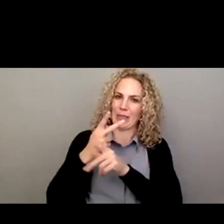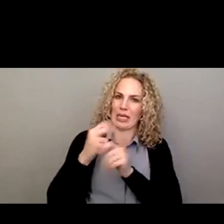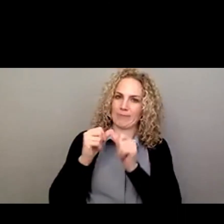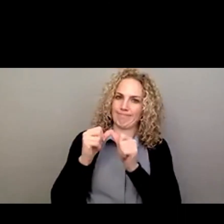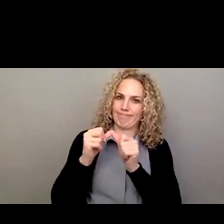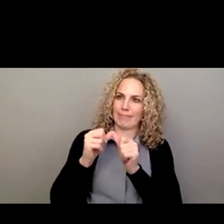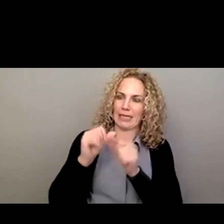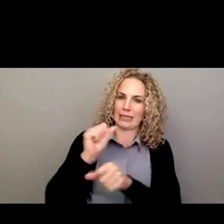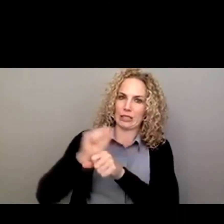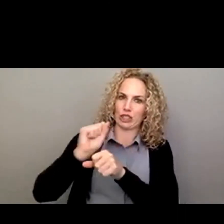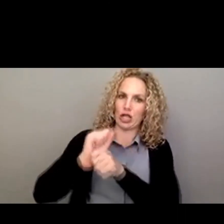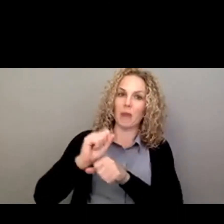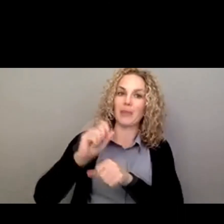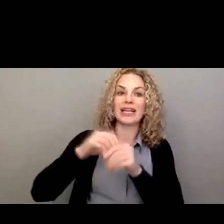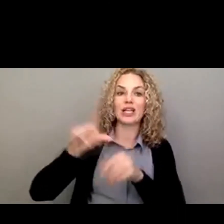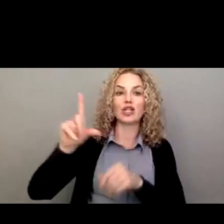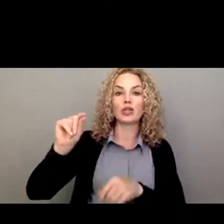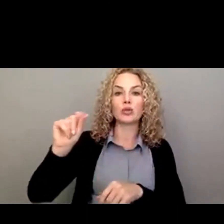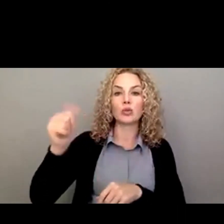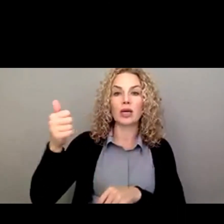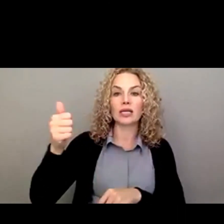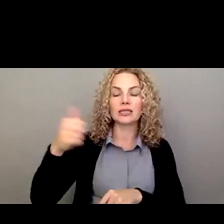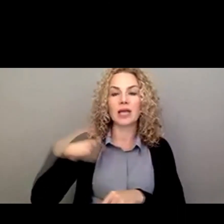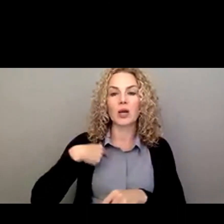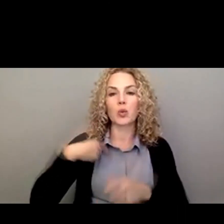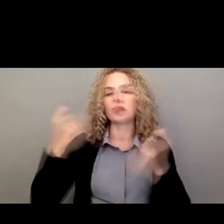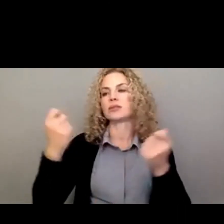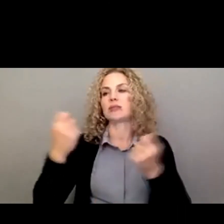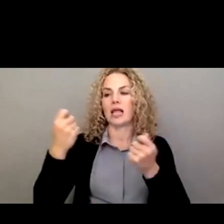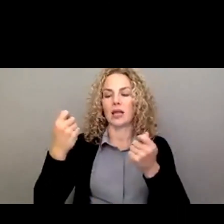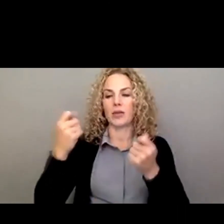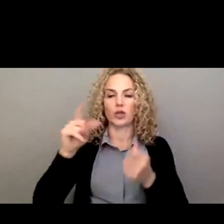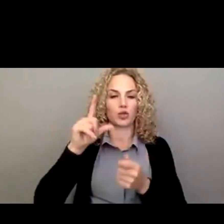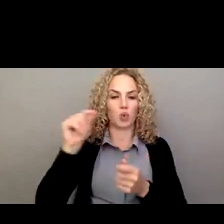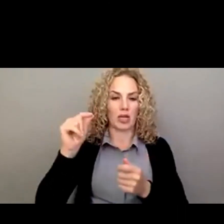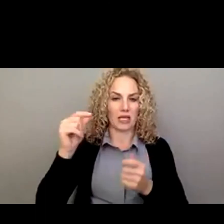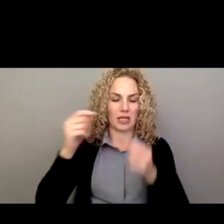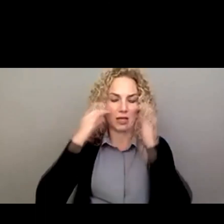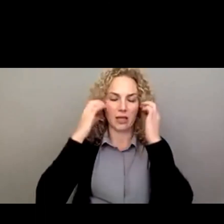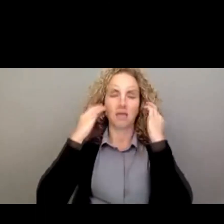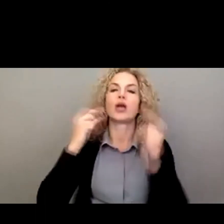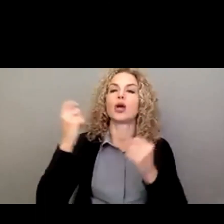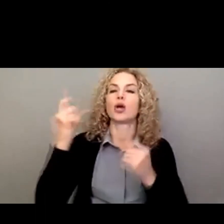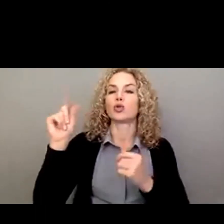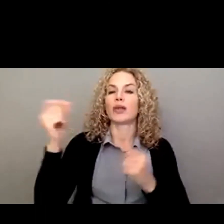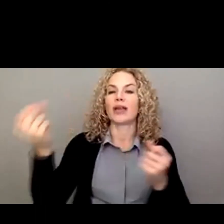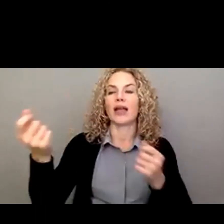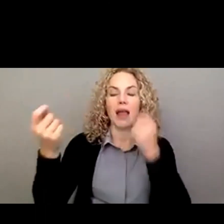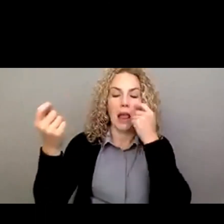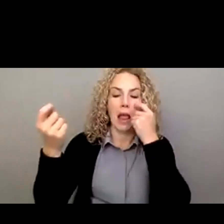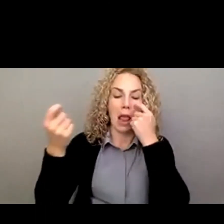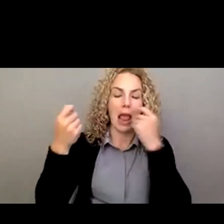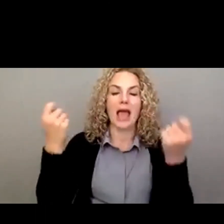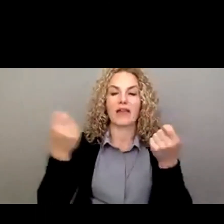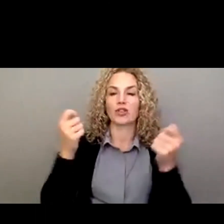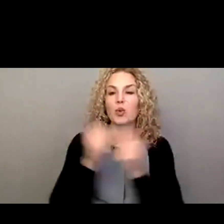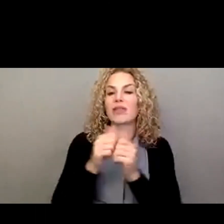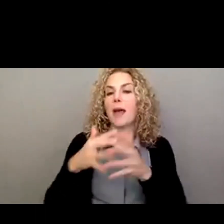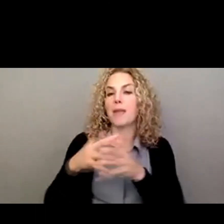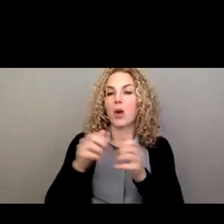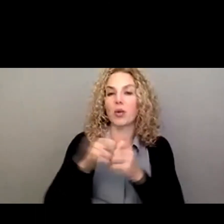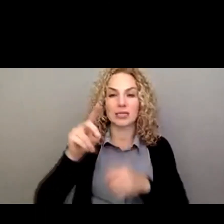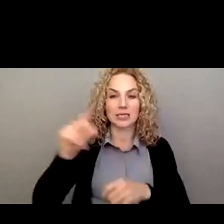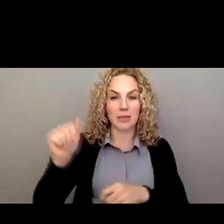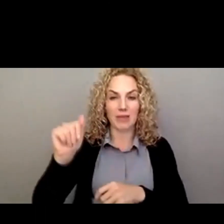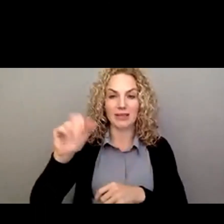in 2010, when we were celebrating the 20th anniversary of the Americans with Disabilities Act, President Obama announced a